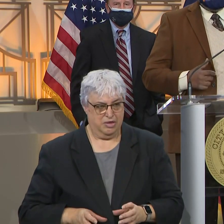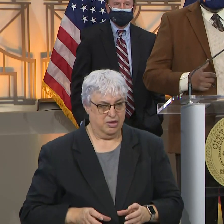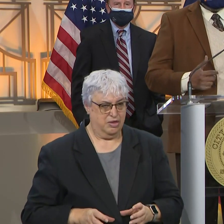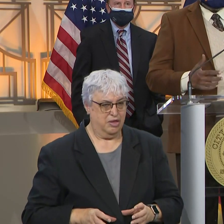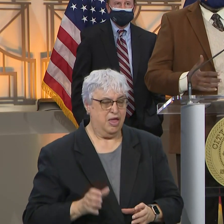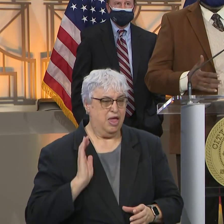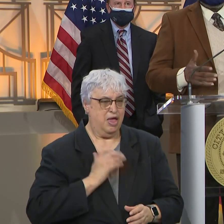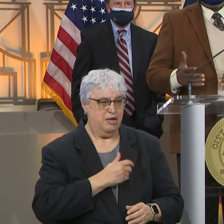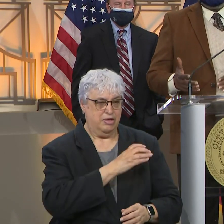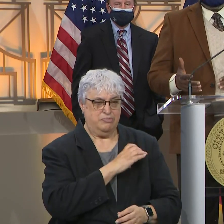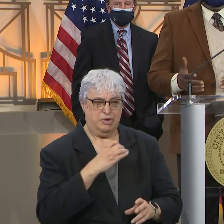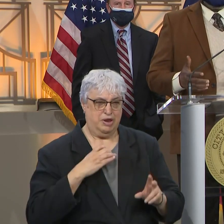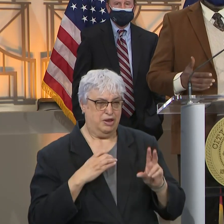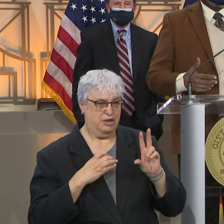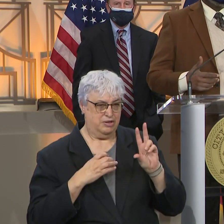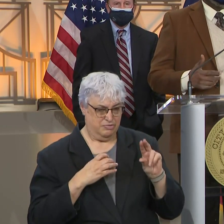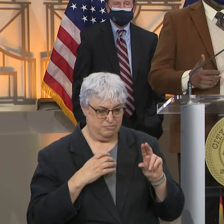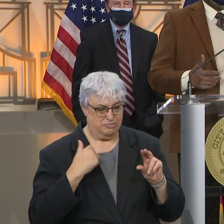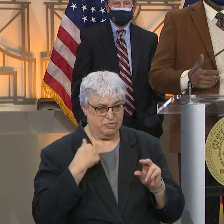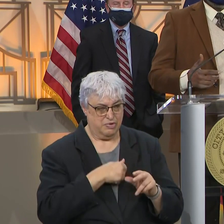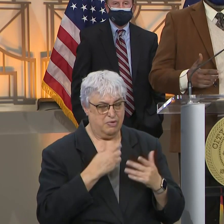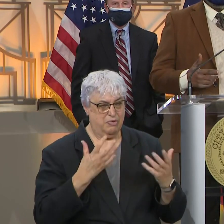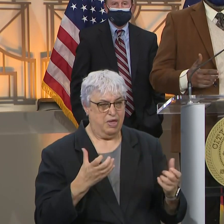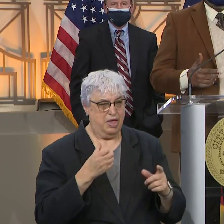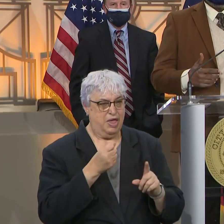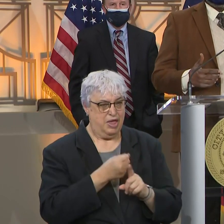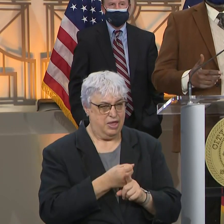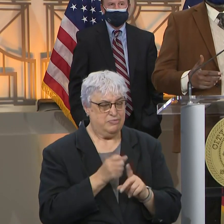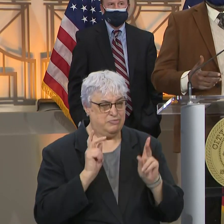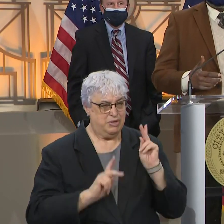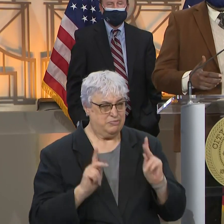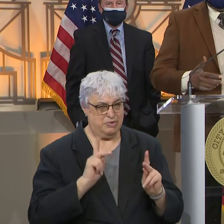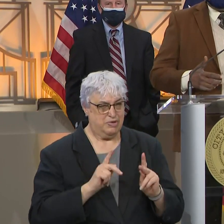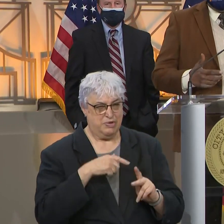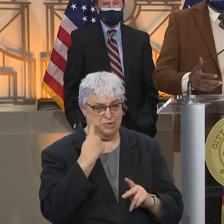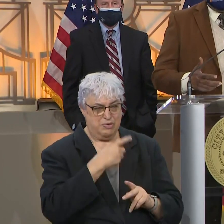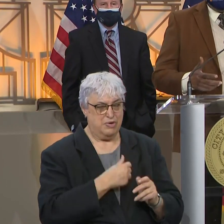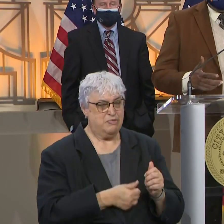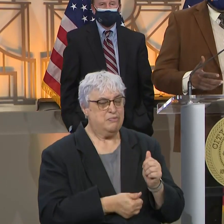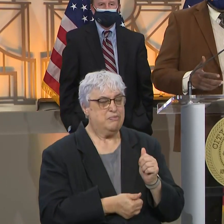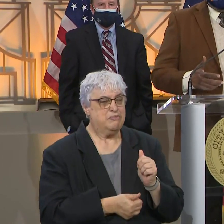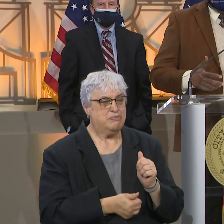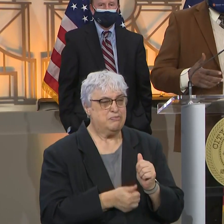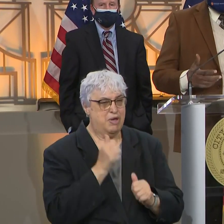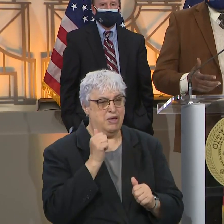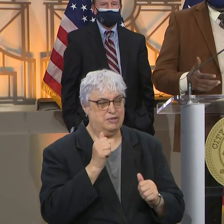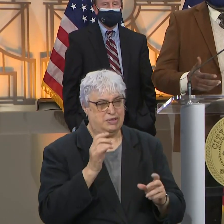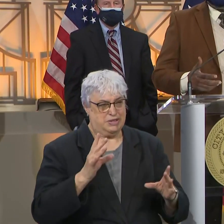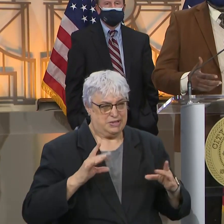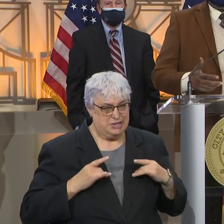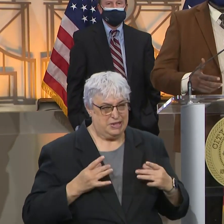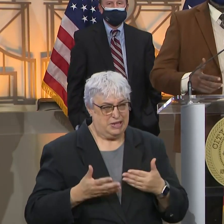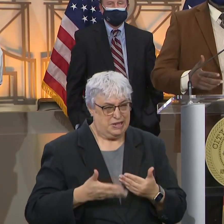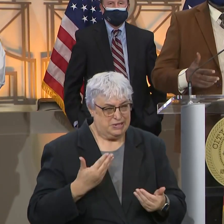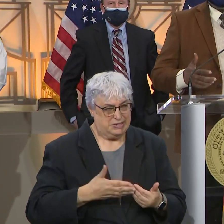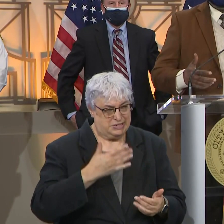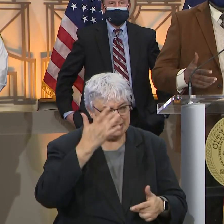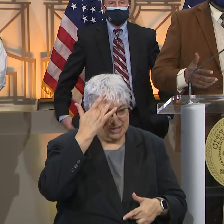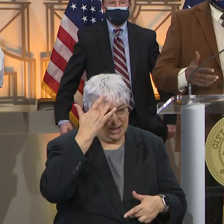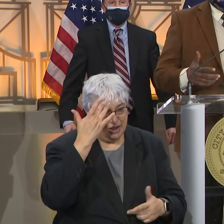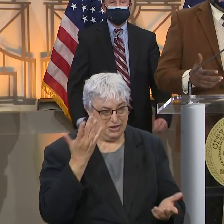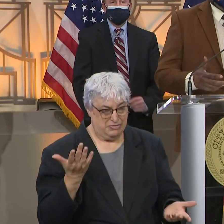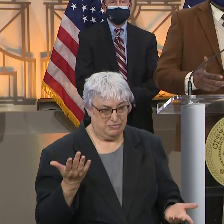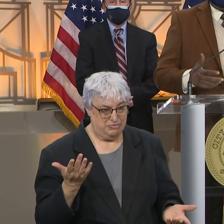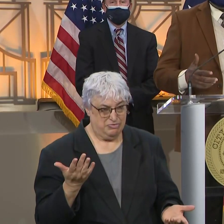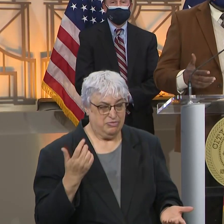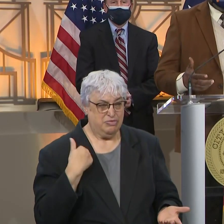Our committee decided to go that way because we wanted to hit the individuals that were most vulnerable. And as I said to the committee, we have to